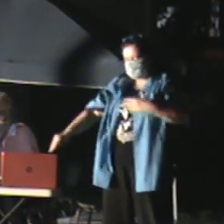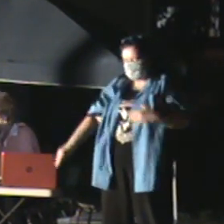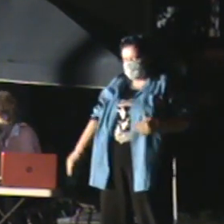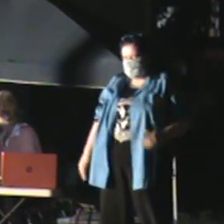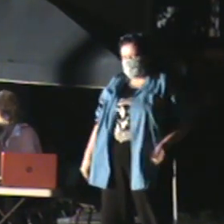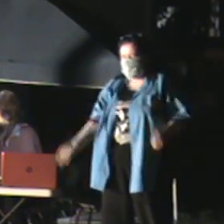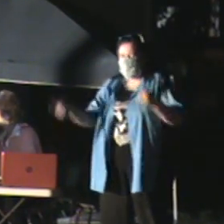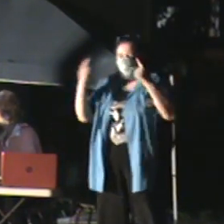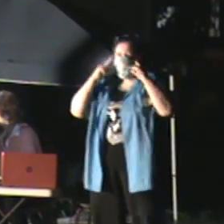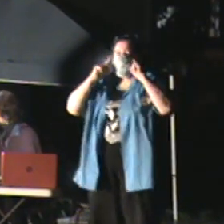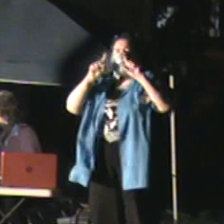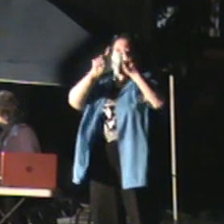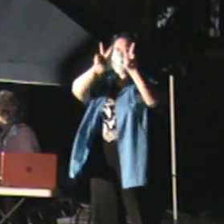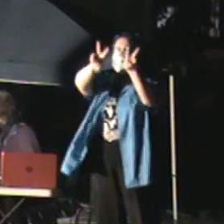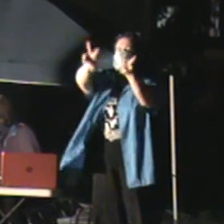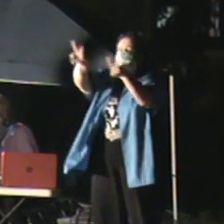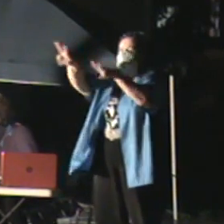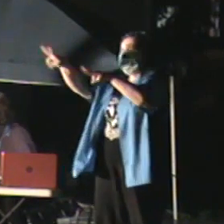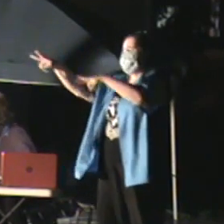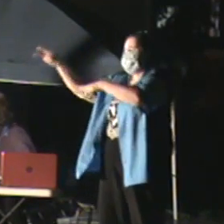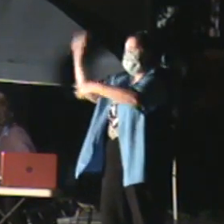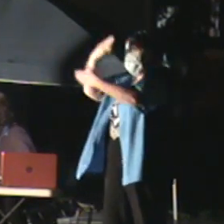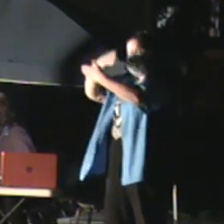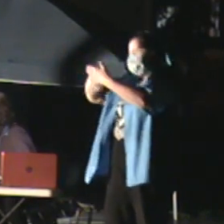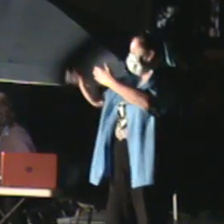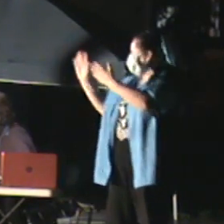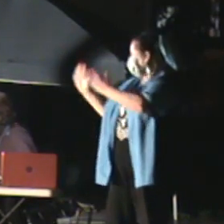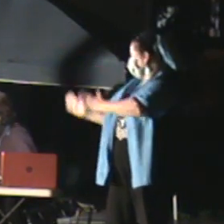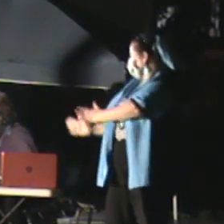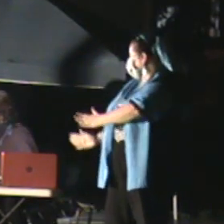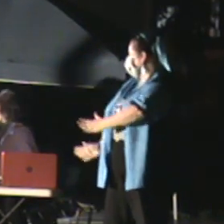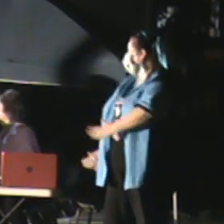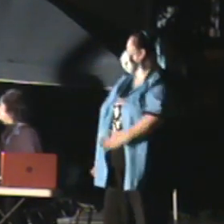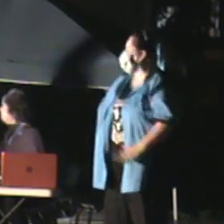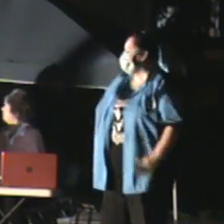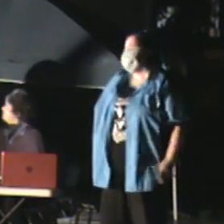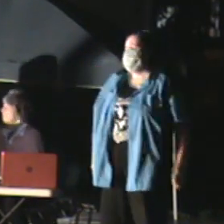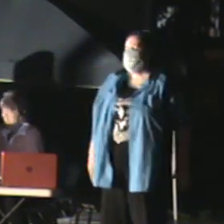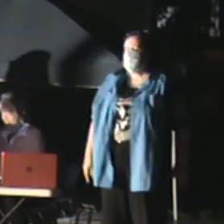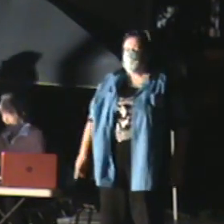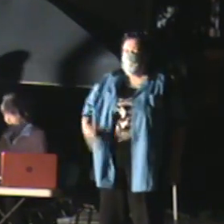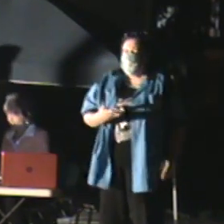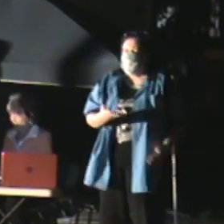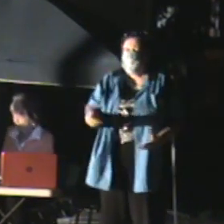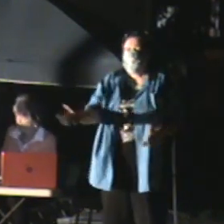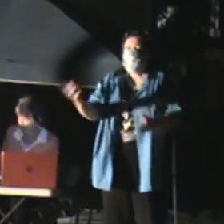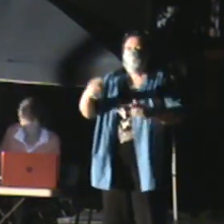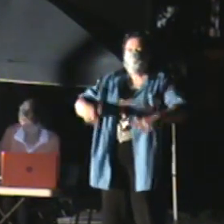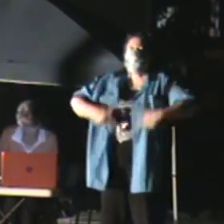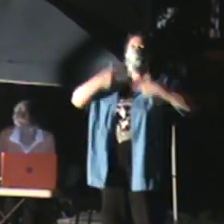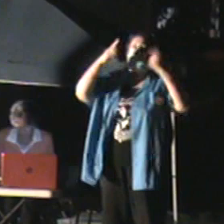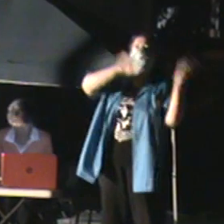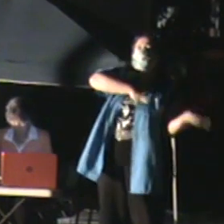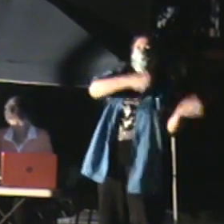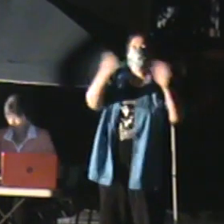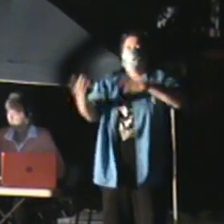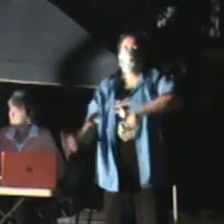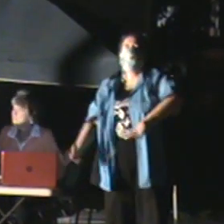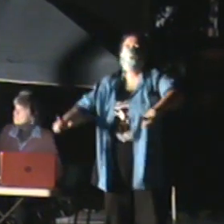You see behind the eyes of other men You've lived and died and come to life